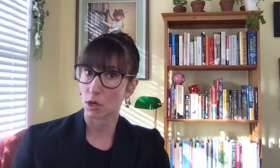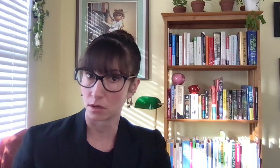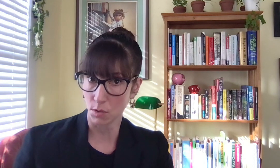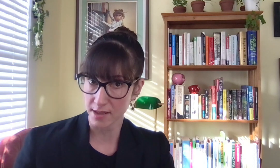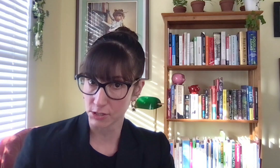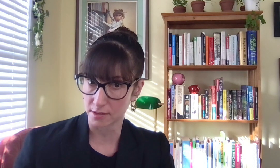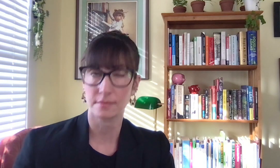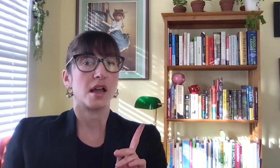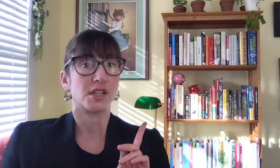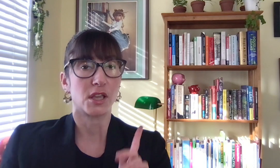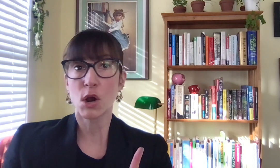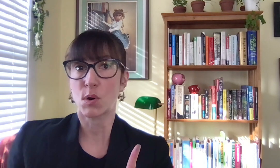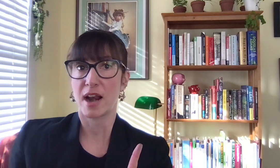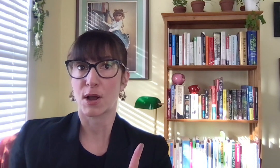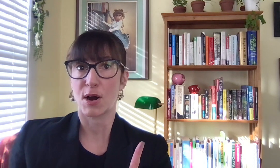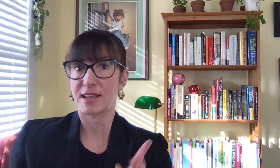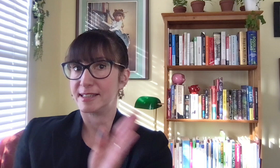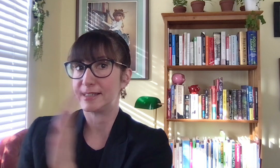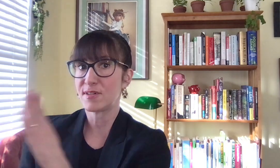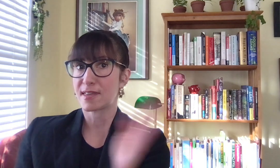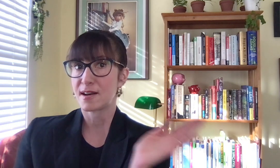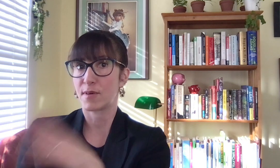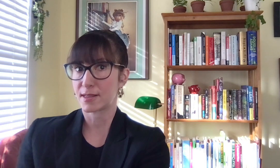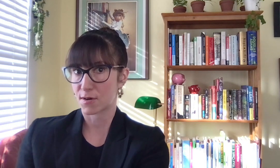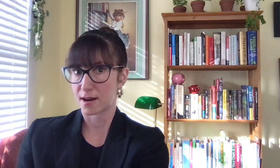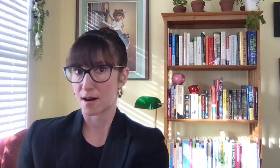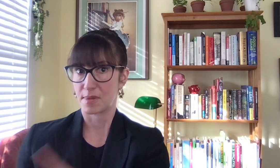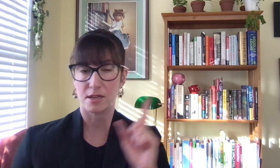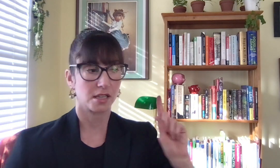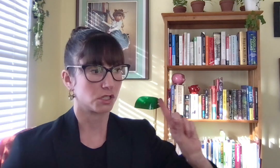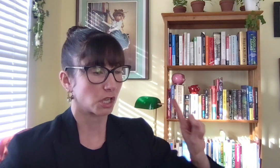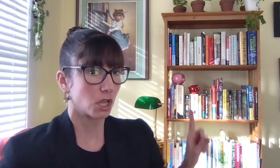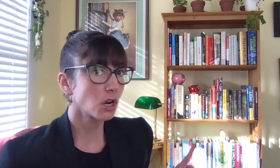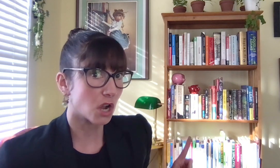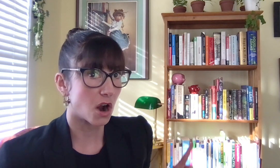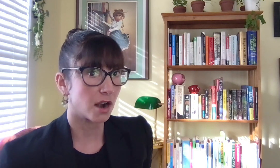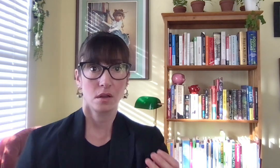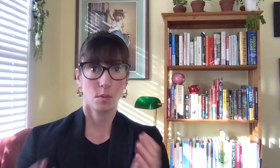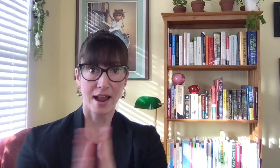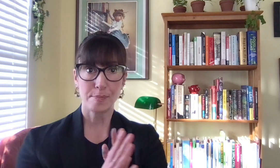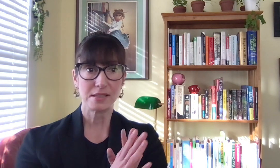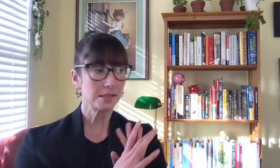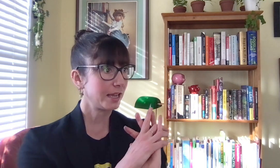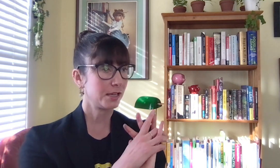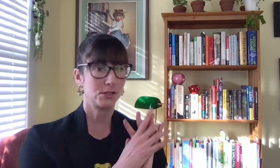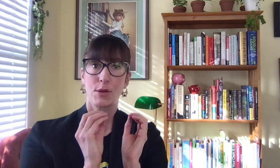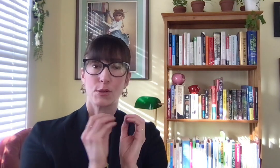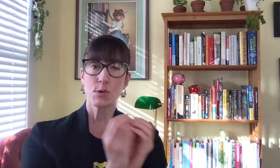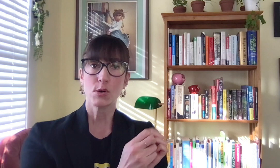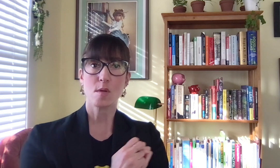Good question. A secured credit card is different than a regular credit card. Because a secured card, what happens is you go to your